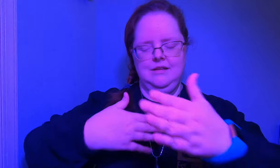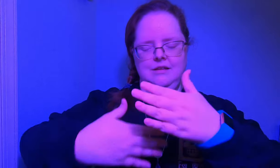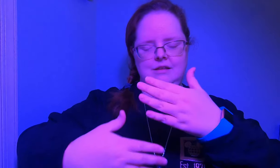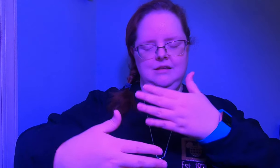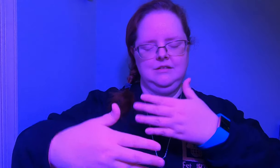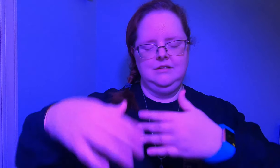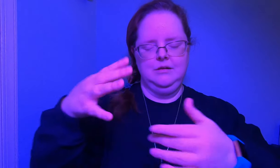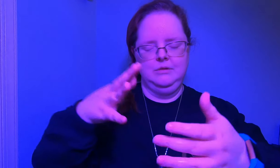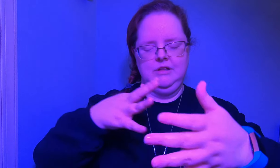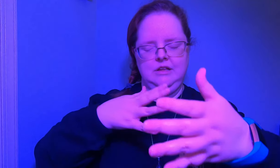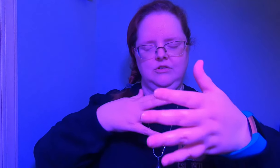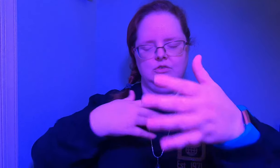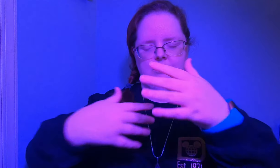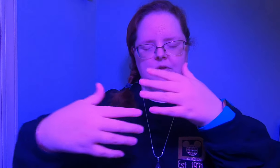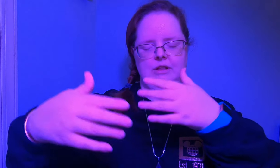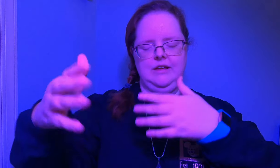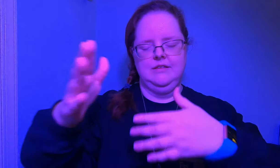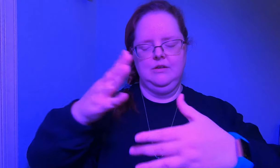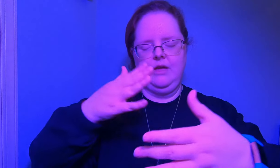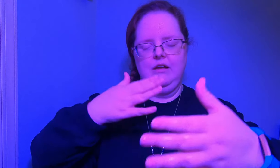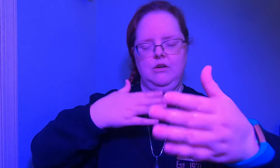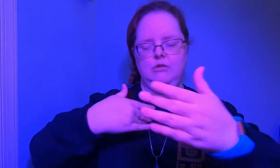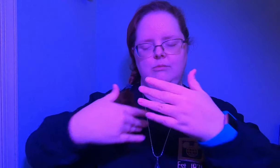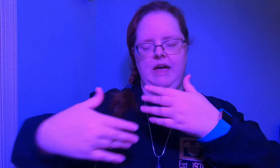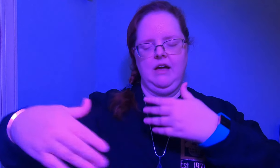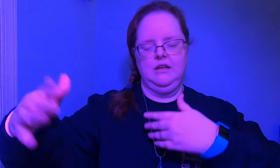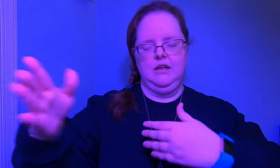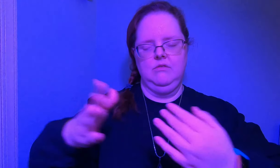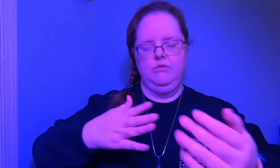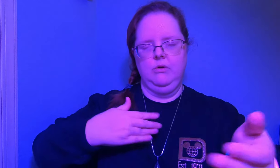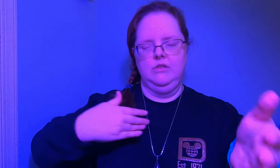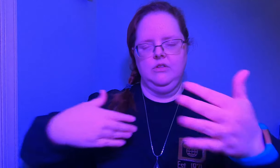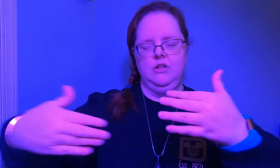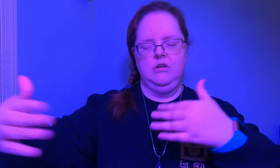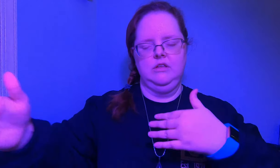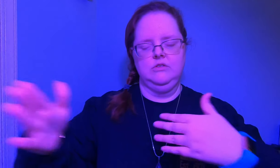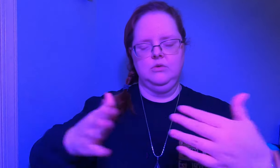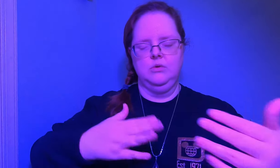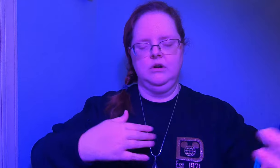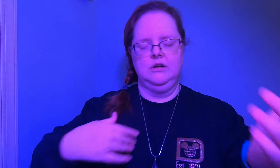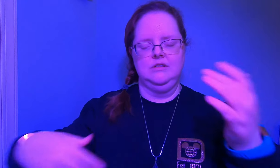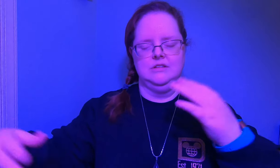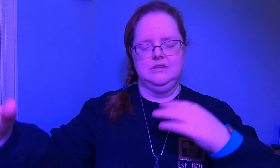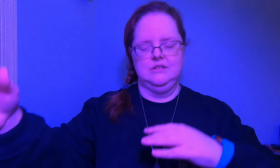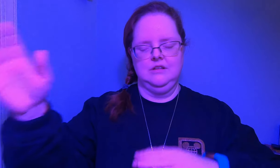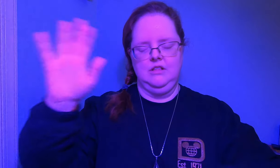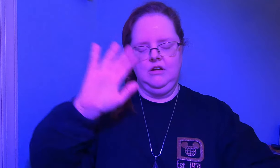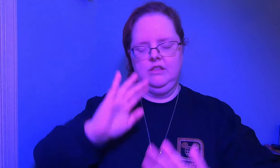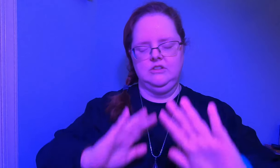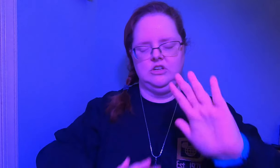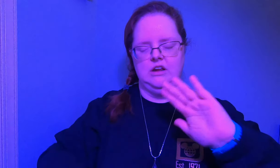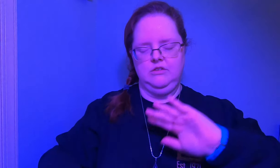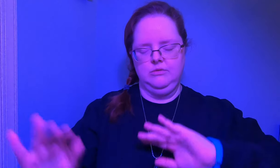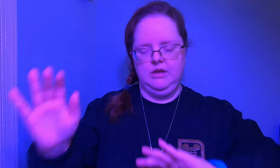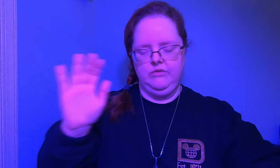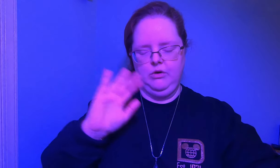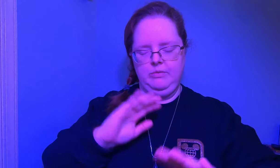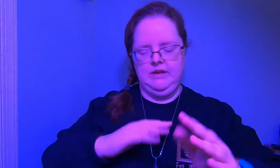to double and triple as it echoes back and forth along these cords along these channels we have opened